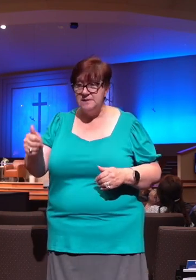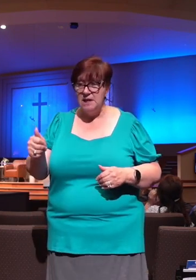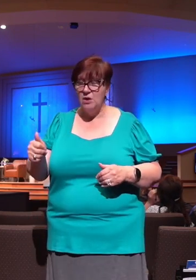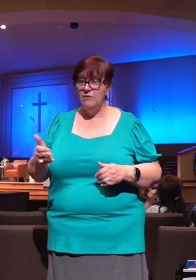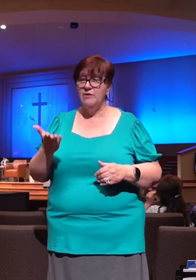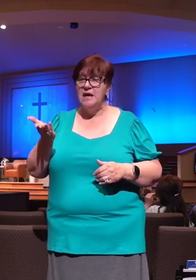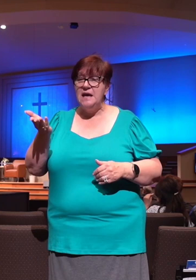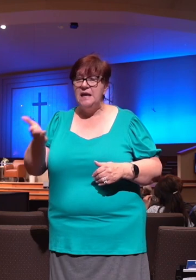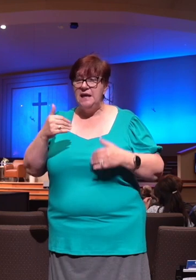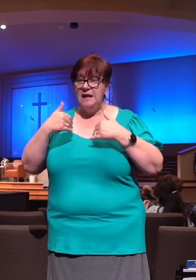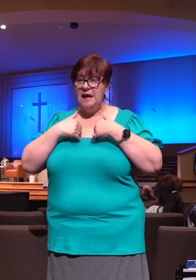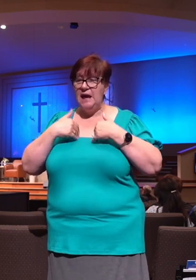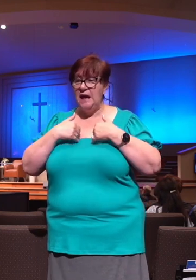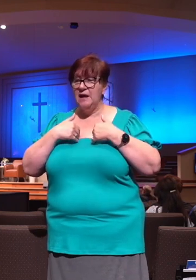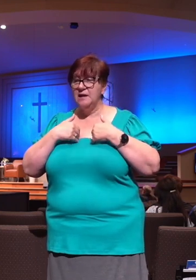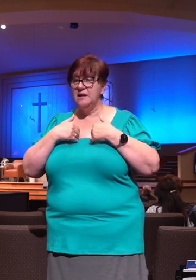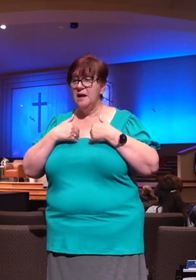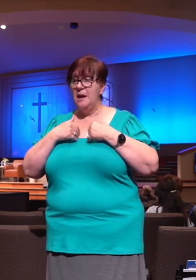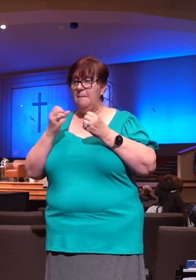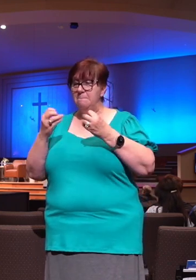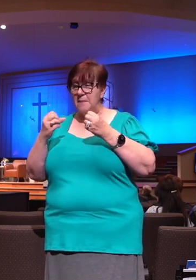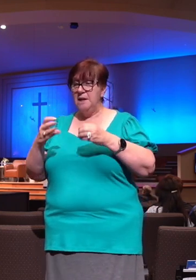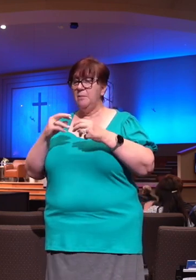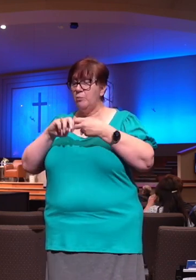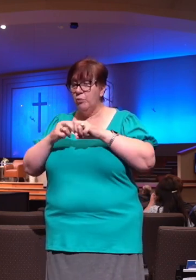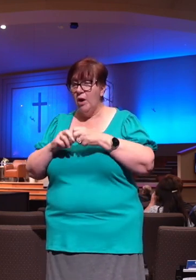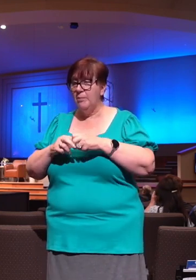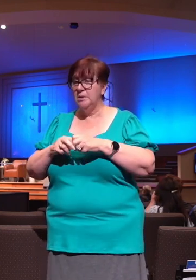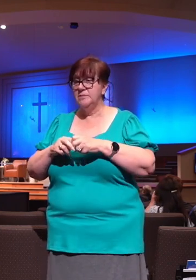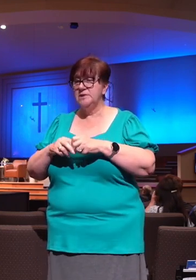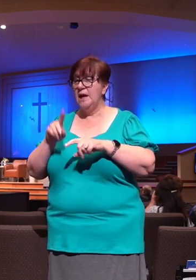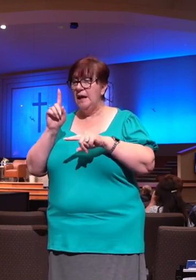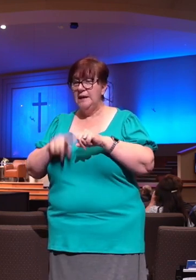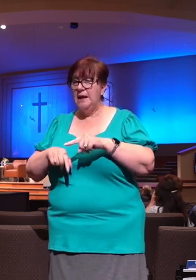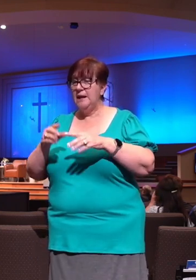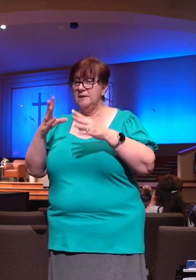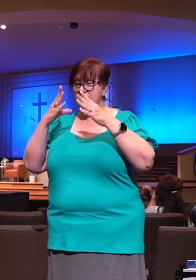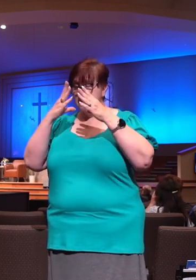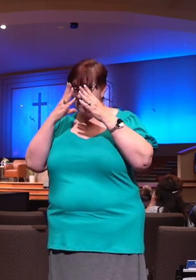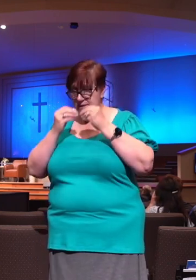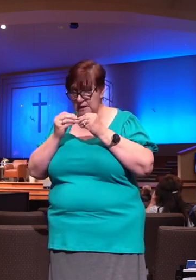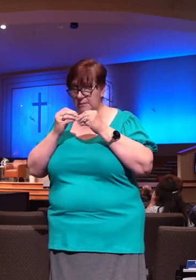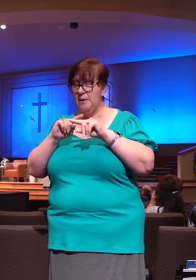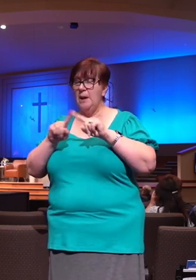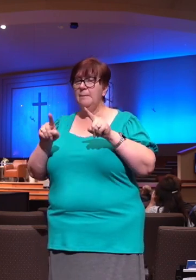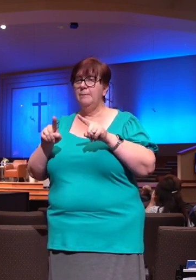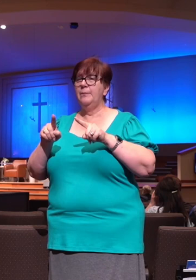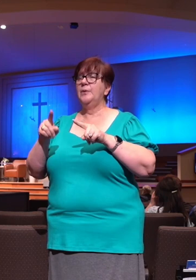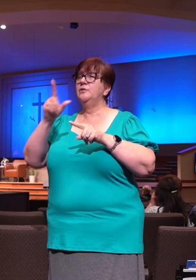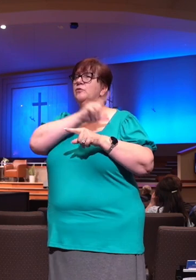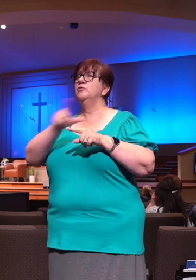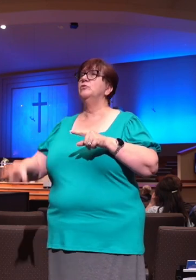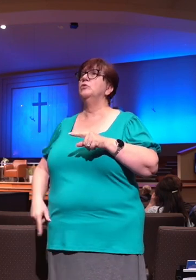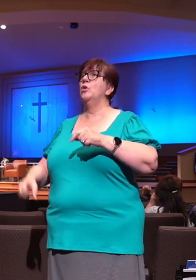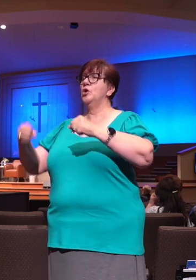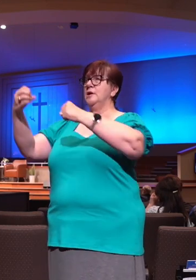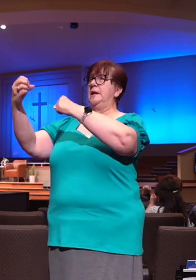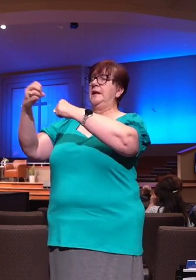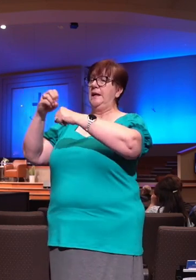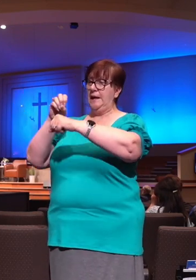sleep was hard to come by. And yet, in that, what do we find? We find counsel from the Lord, but then the comfort from the